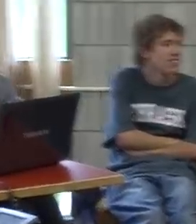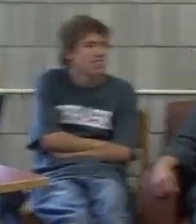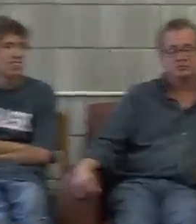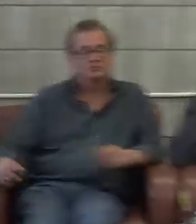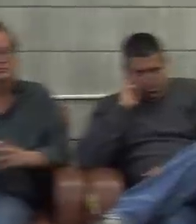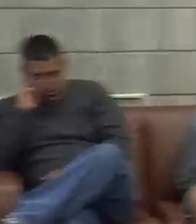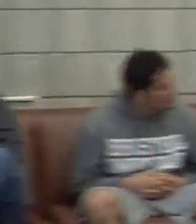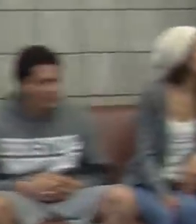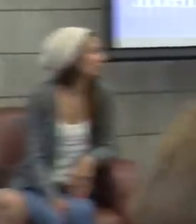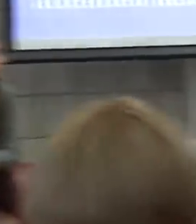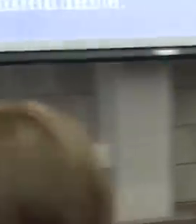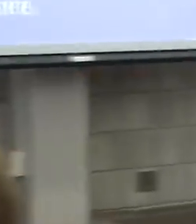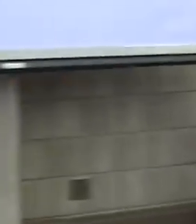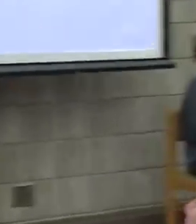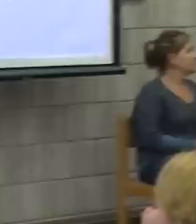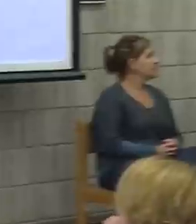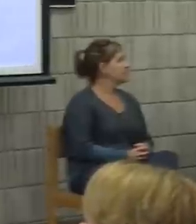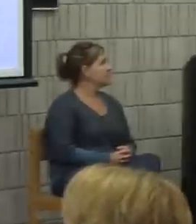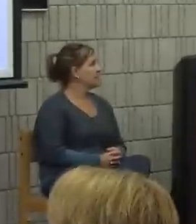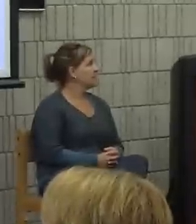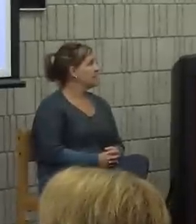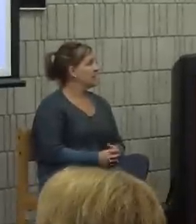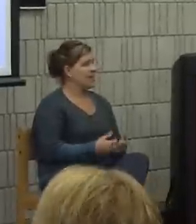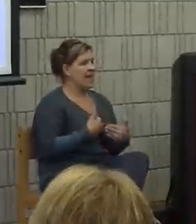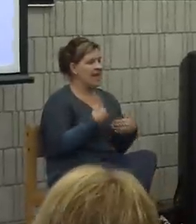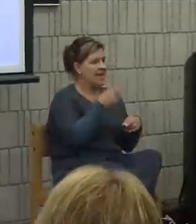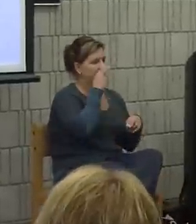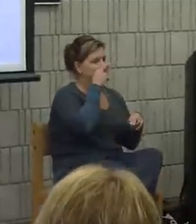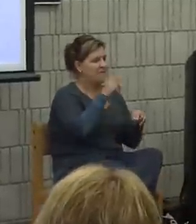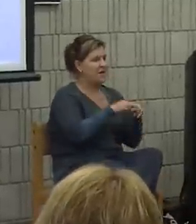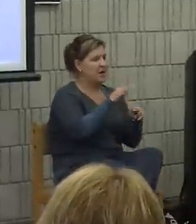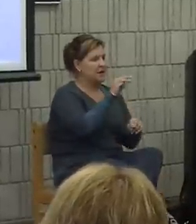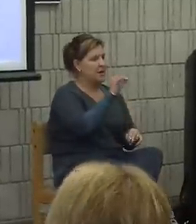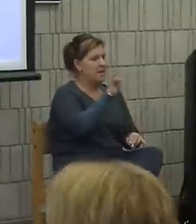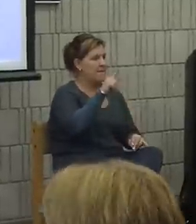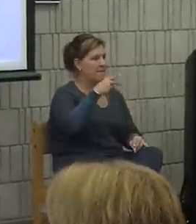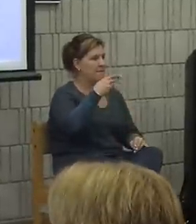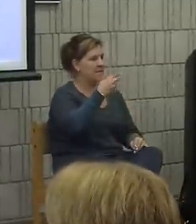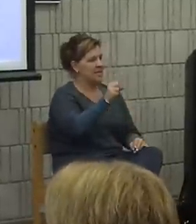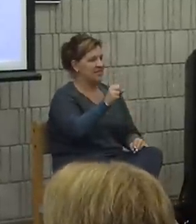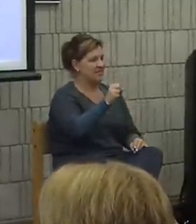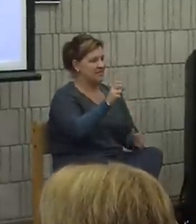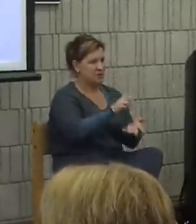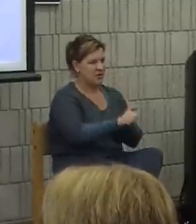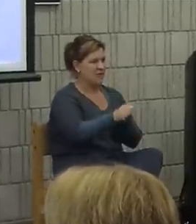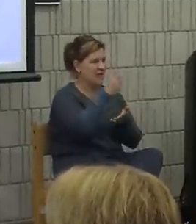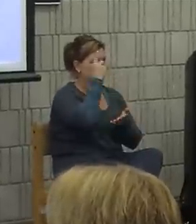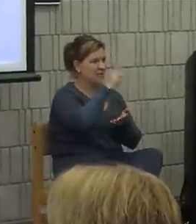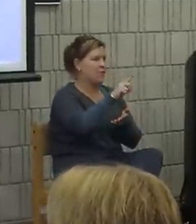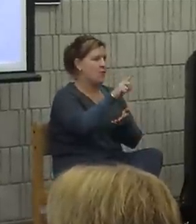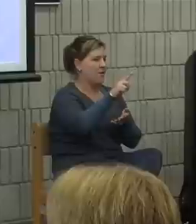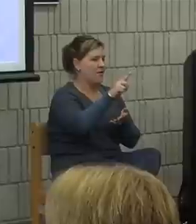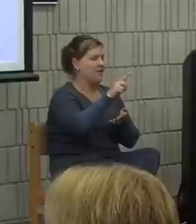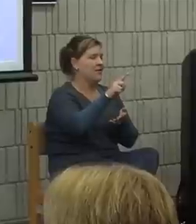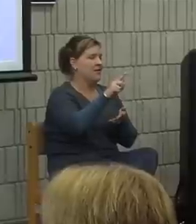I have some fun myths to just get rid of for the audience right now. Raise your hand if you drive.